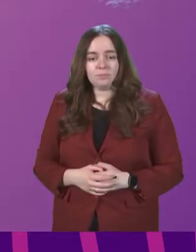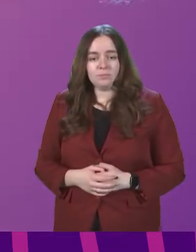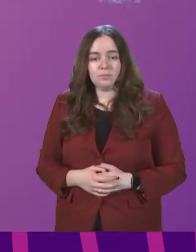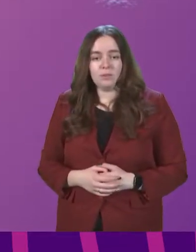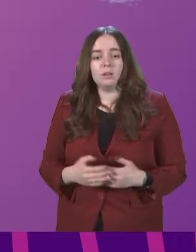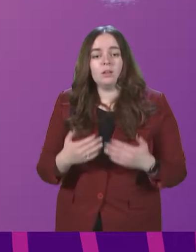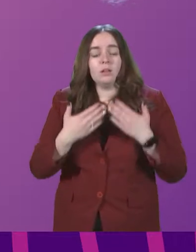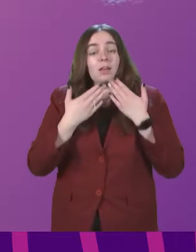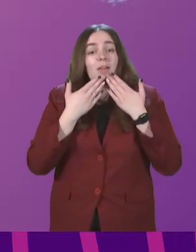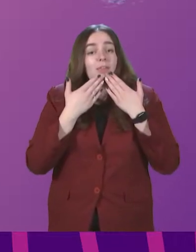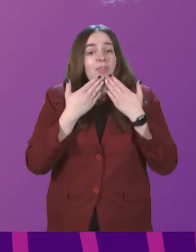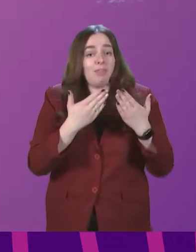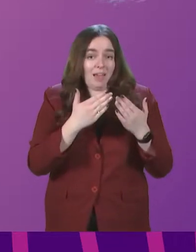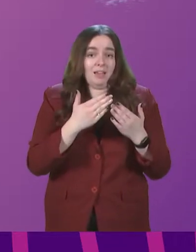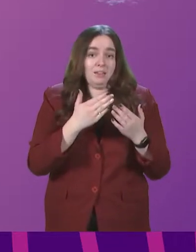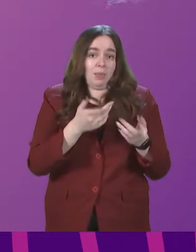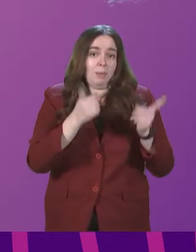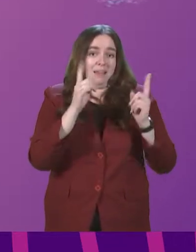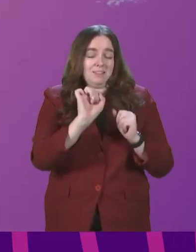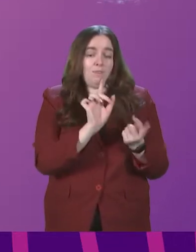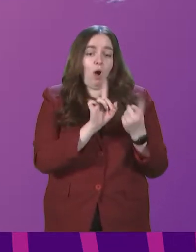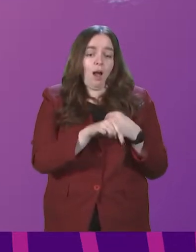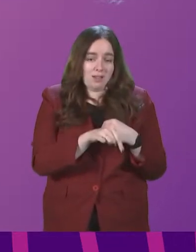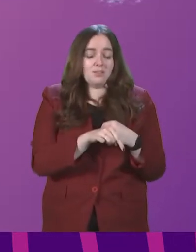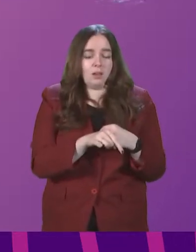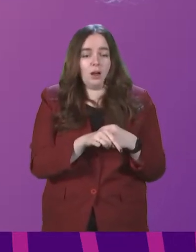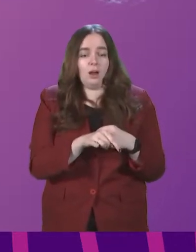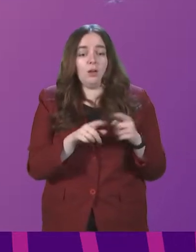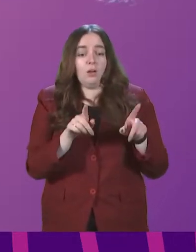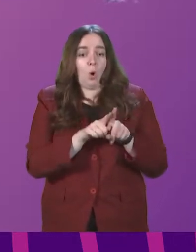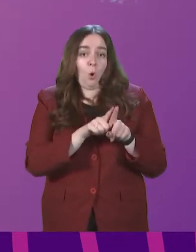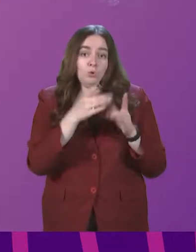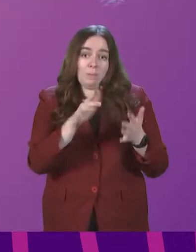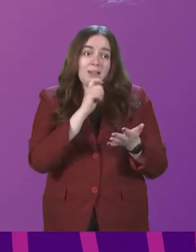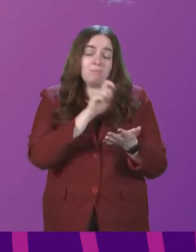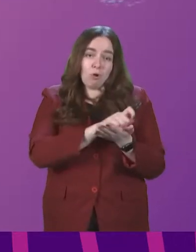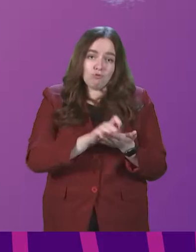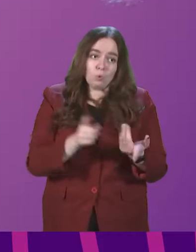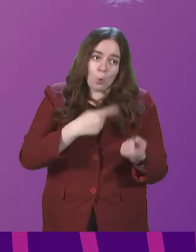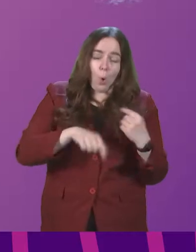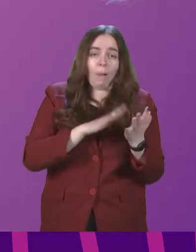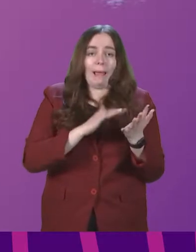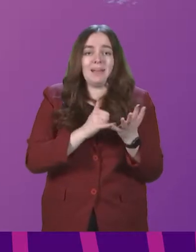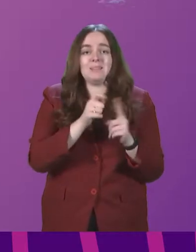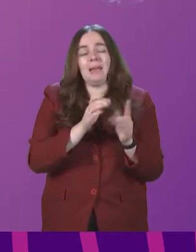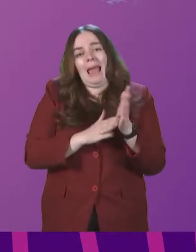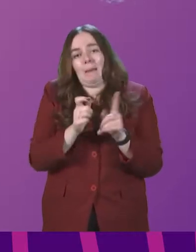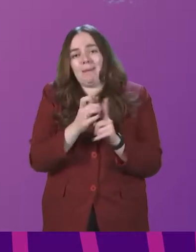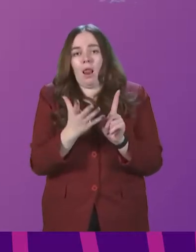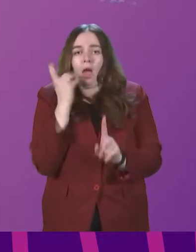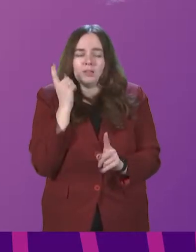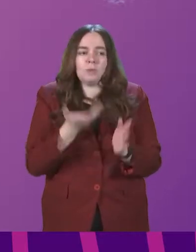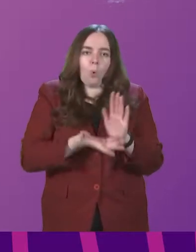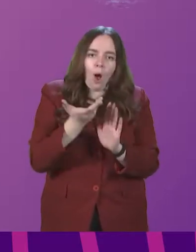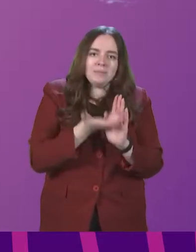I thank the Minister for that answer and the fact that he wrote to all of us MSPs and MPs last week to update us